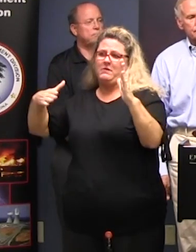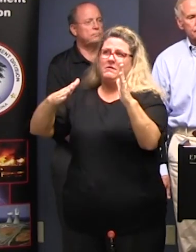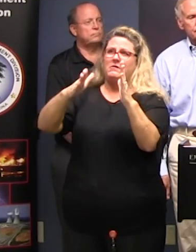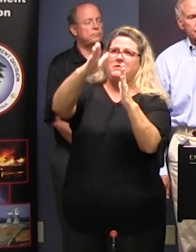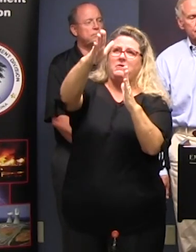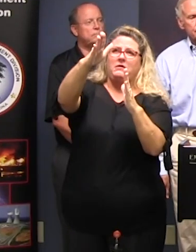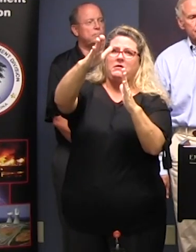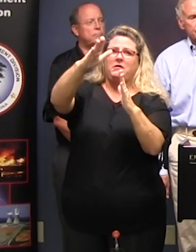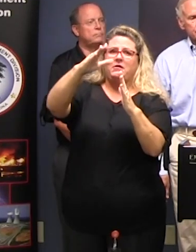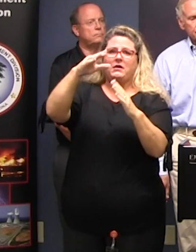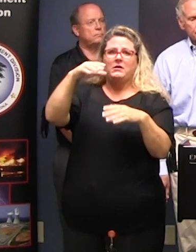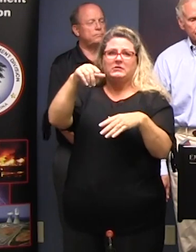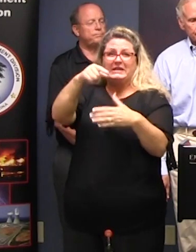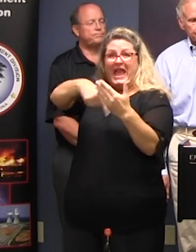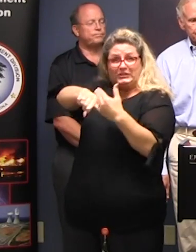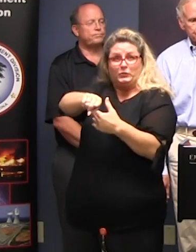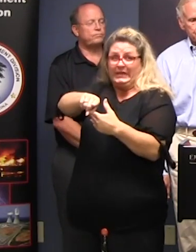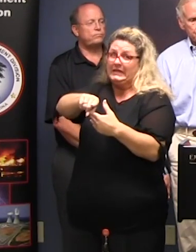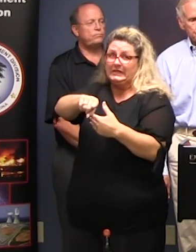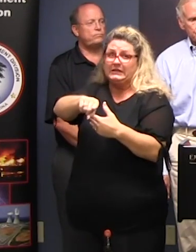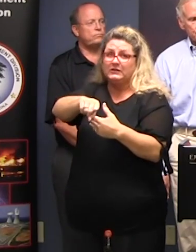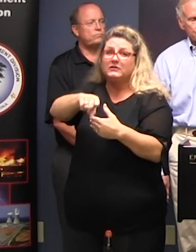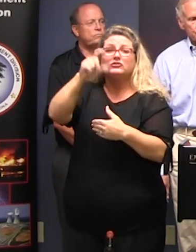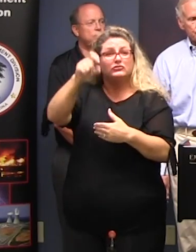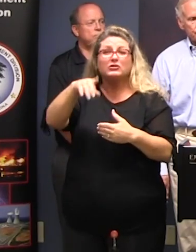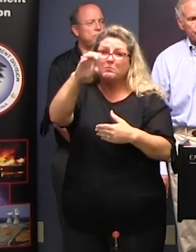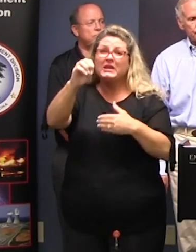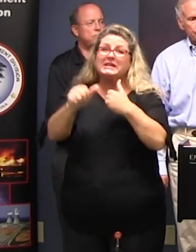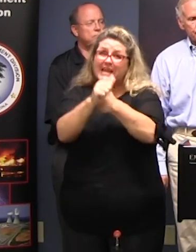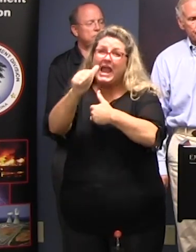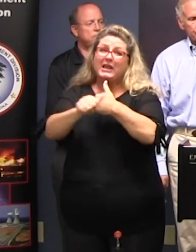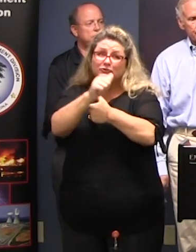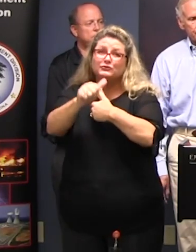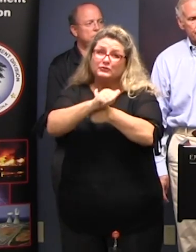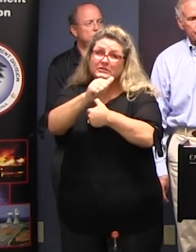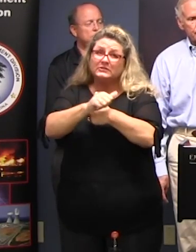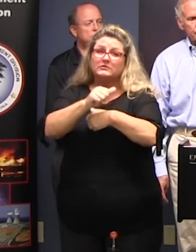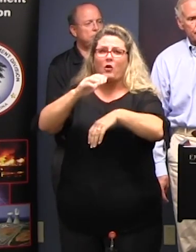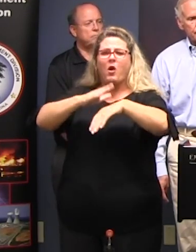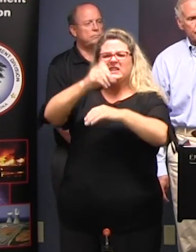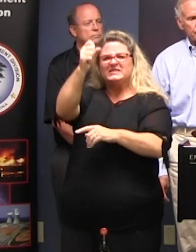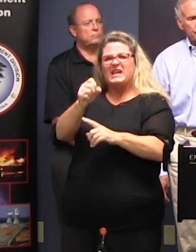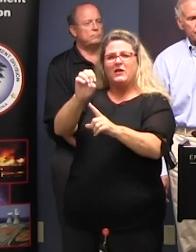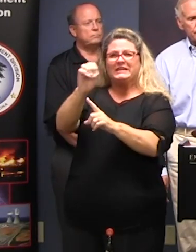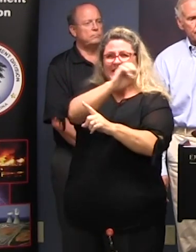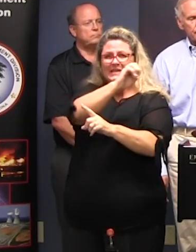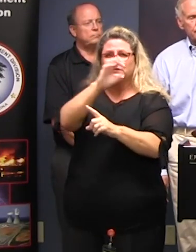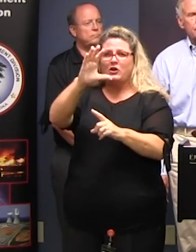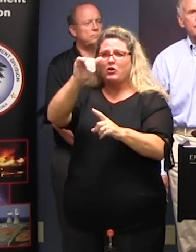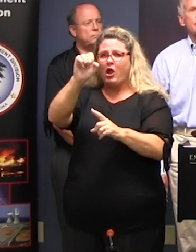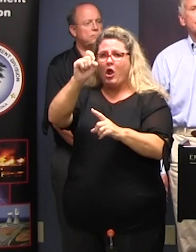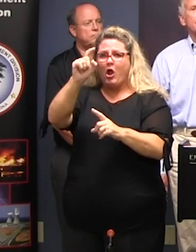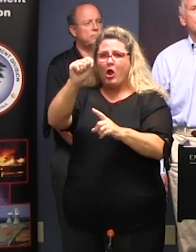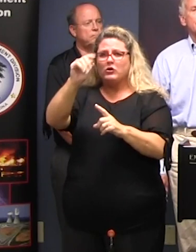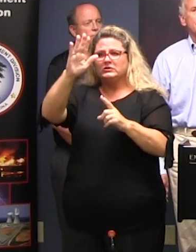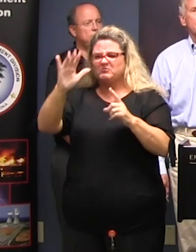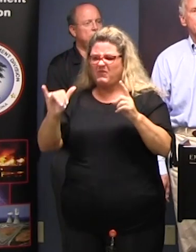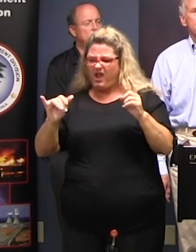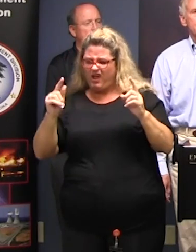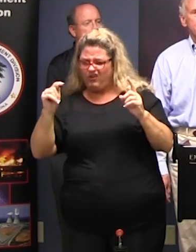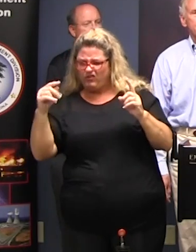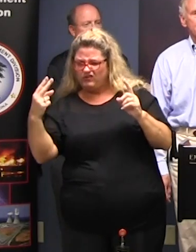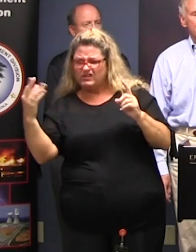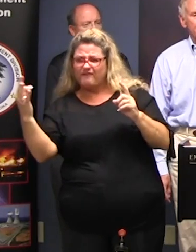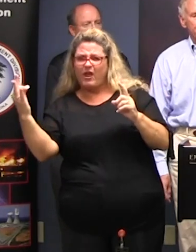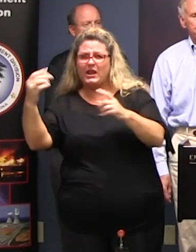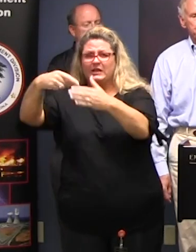week Florence is forecast to be a dangerous major hurricane near the southeast coast by late next week the risk of direct